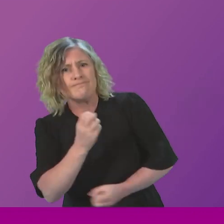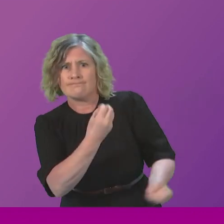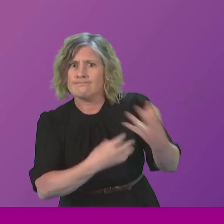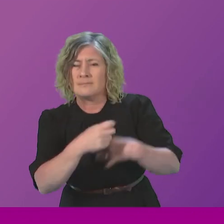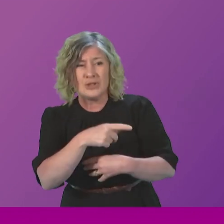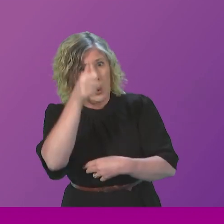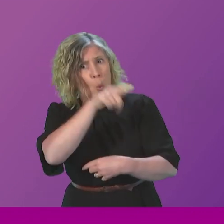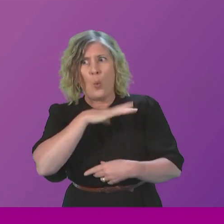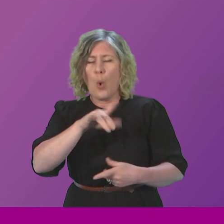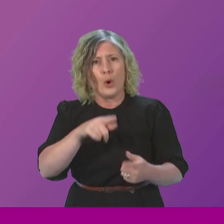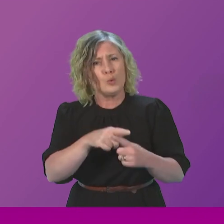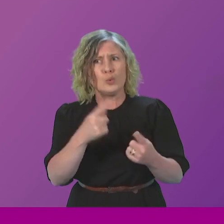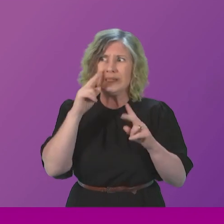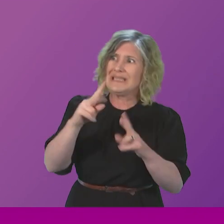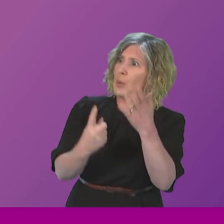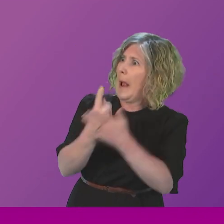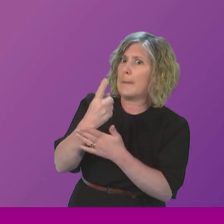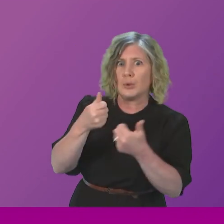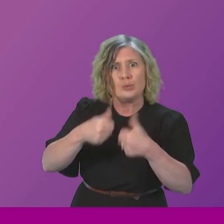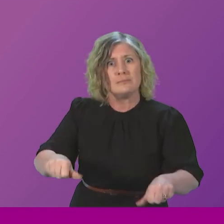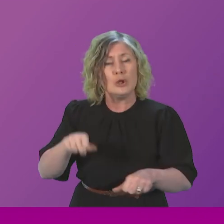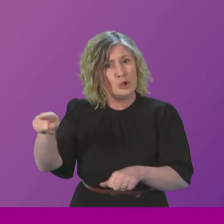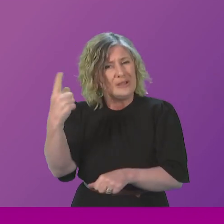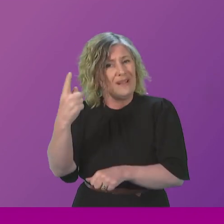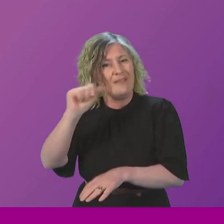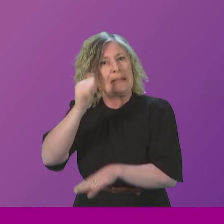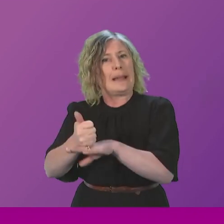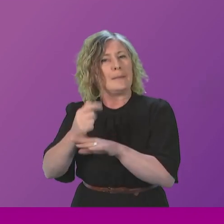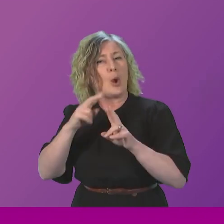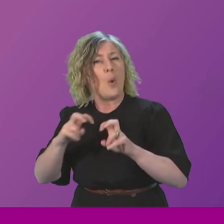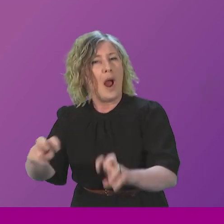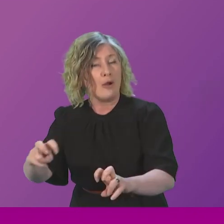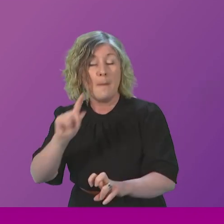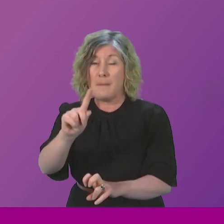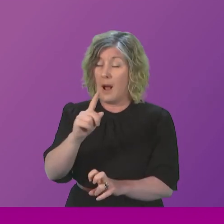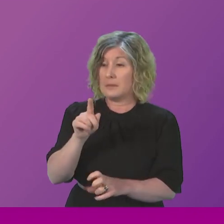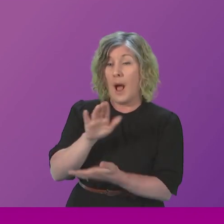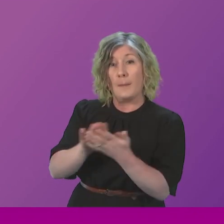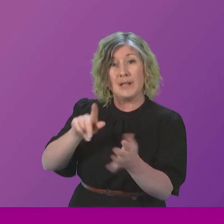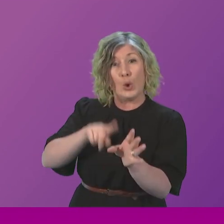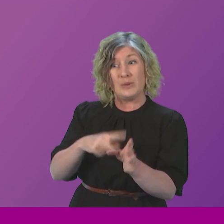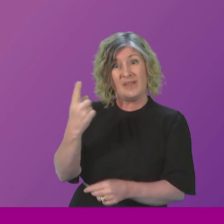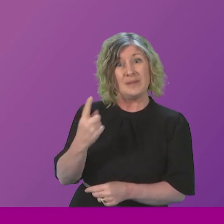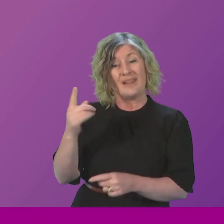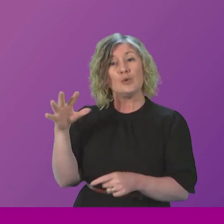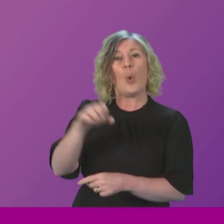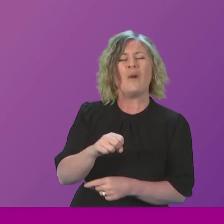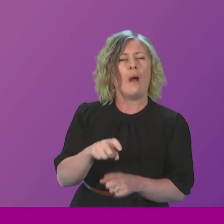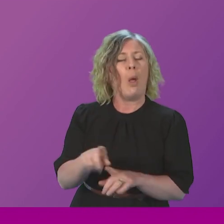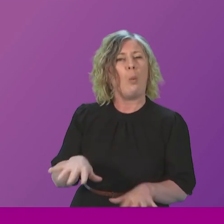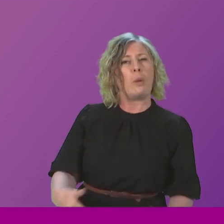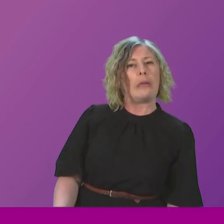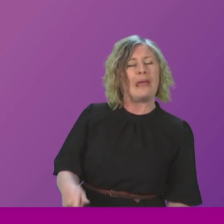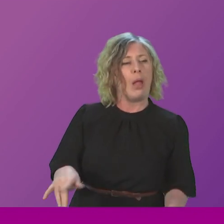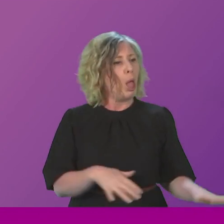and put the health board into special measures, and she established the inquiry. But when Hamza Youssef took over, he was too weak and easily led,